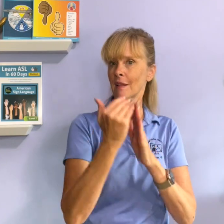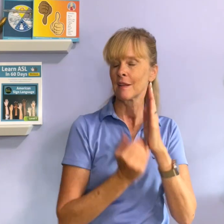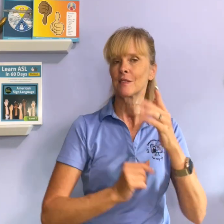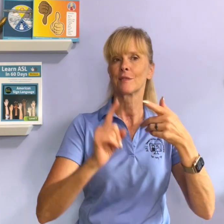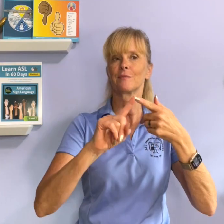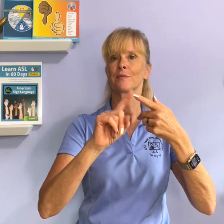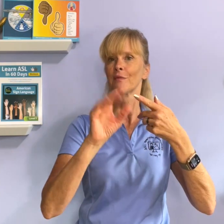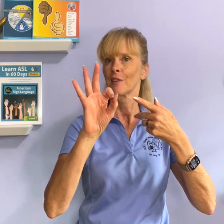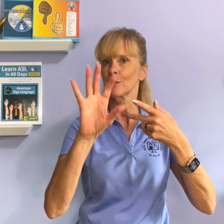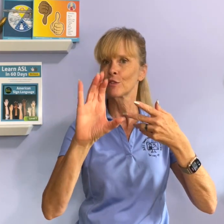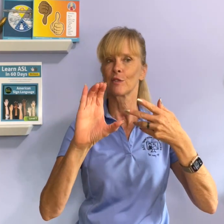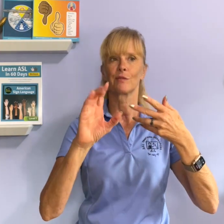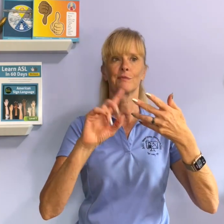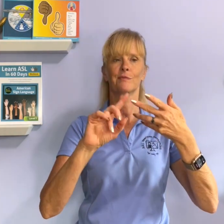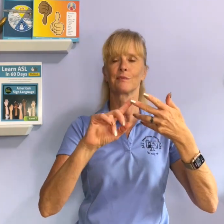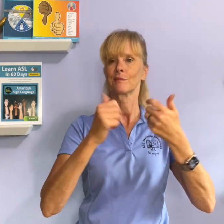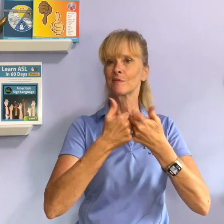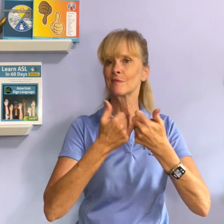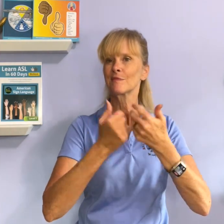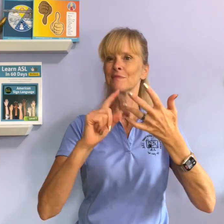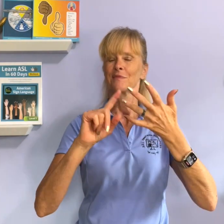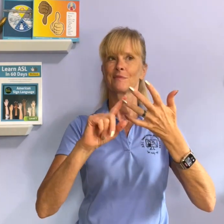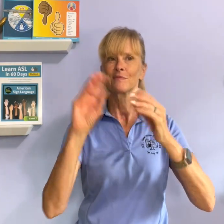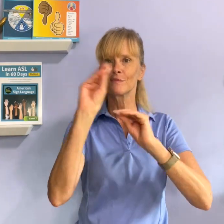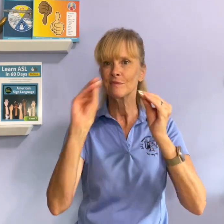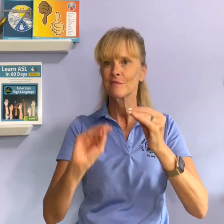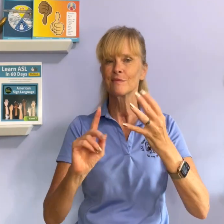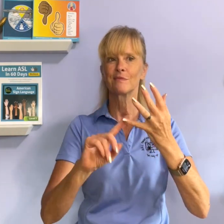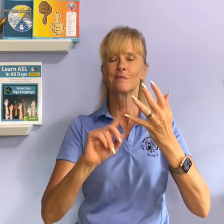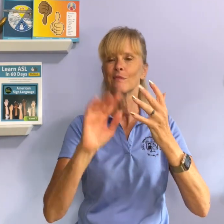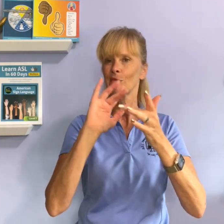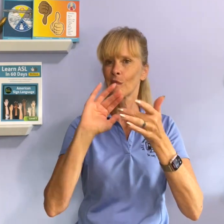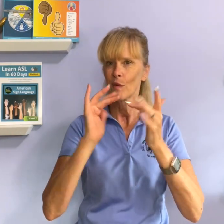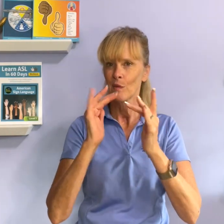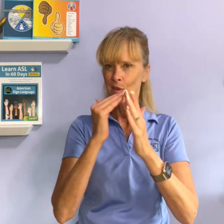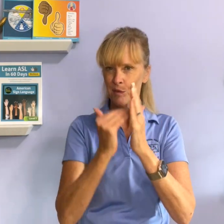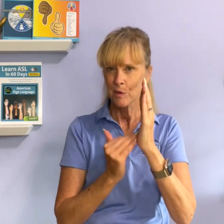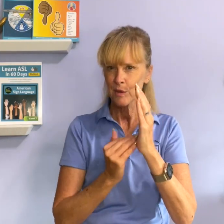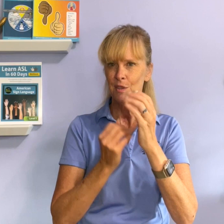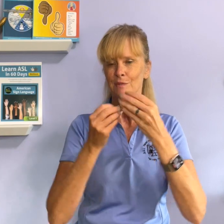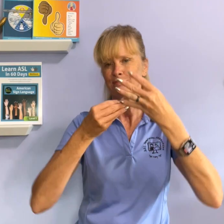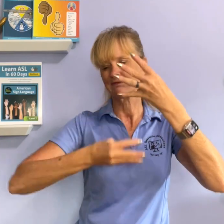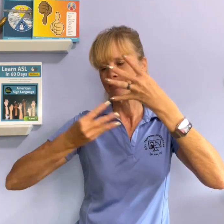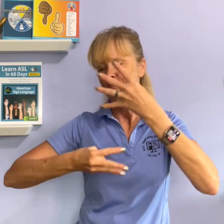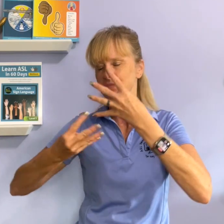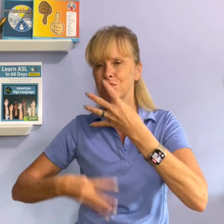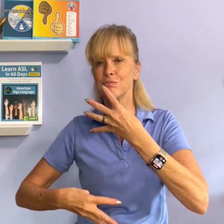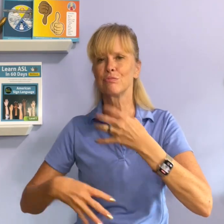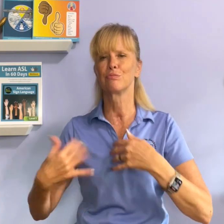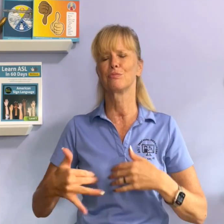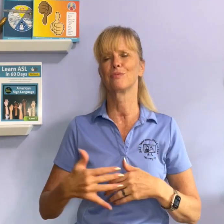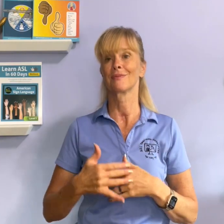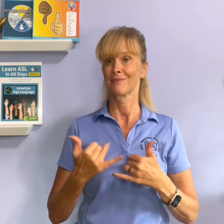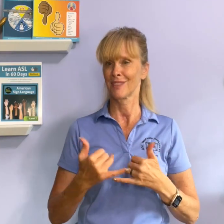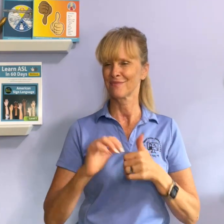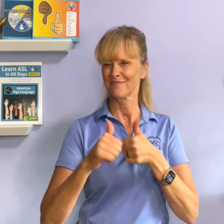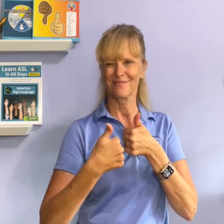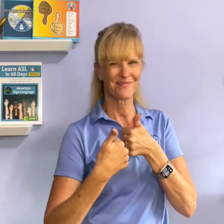classroom decor online courses and so much more i challenge you take a look around